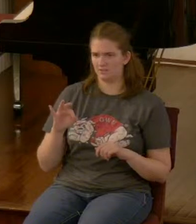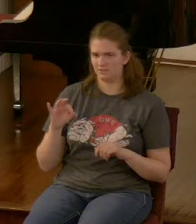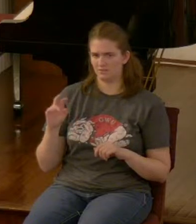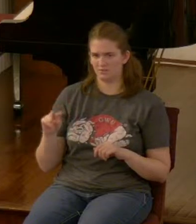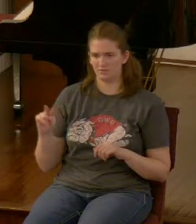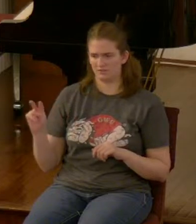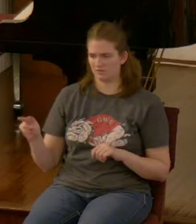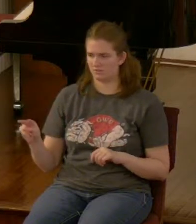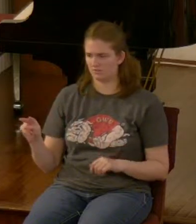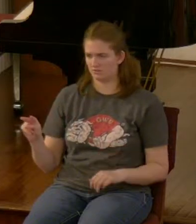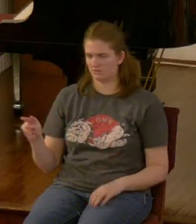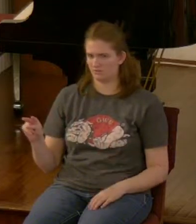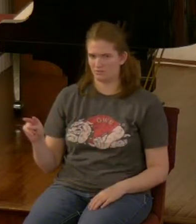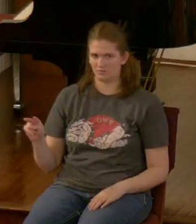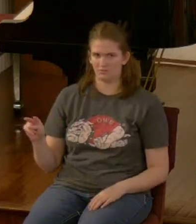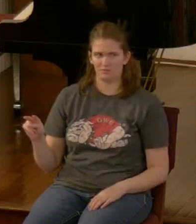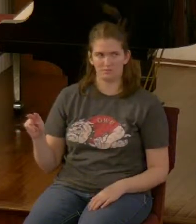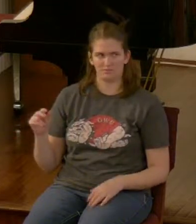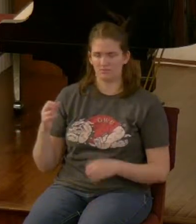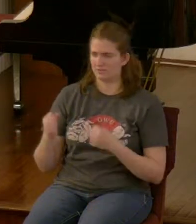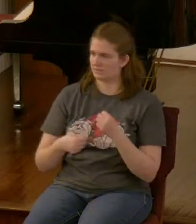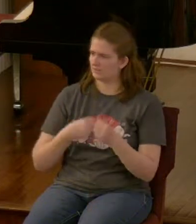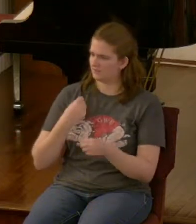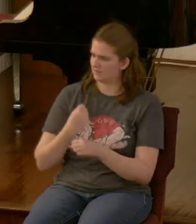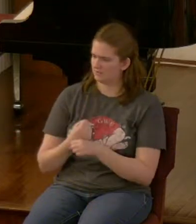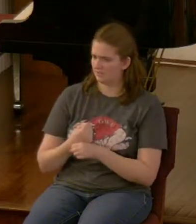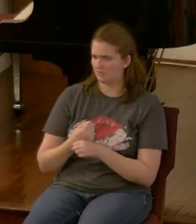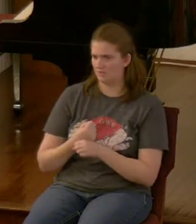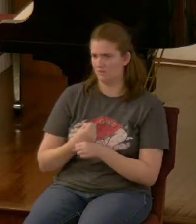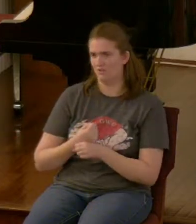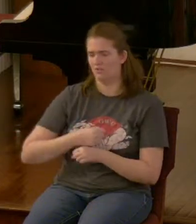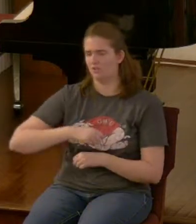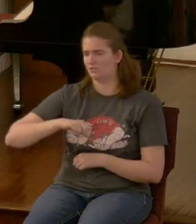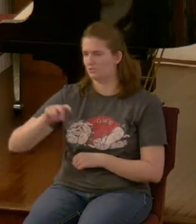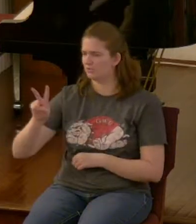year two hundred and